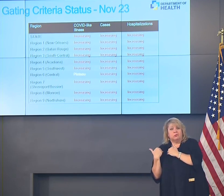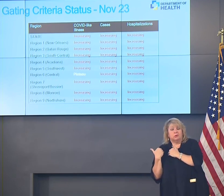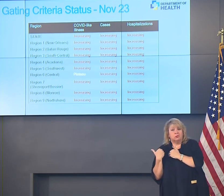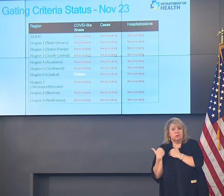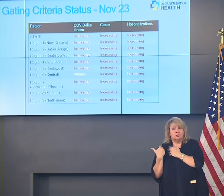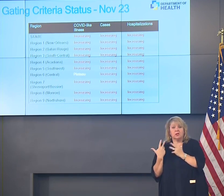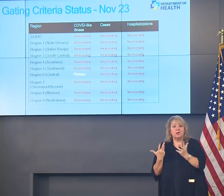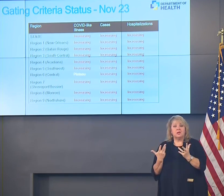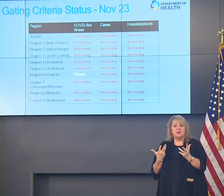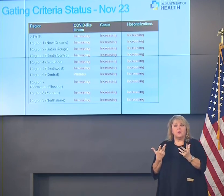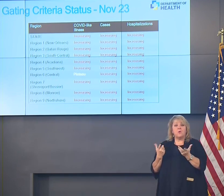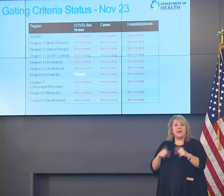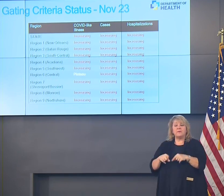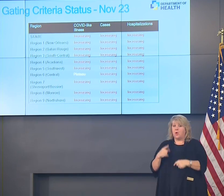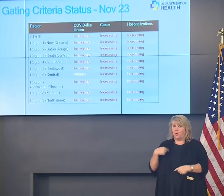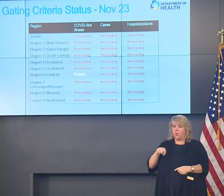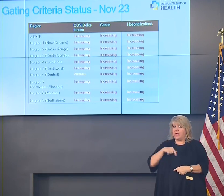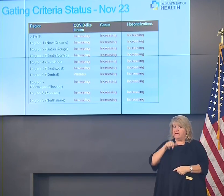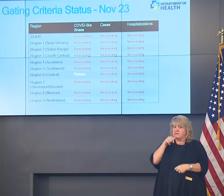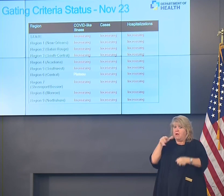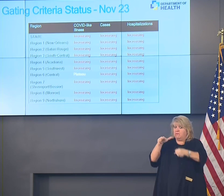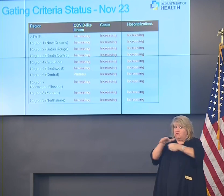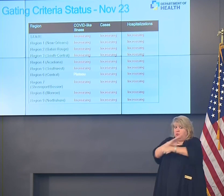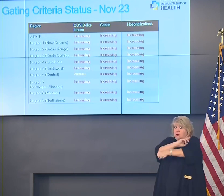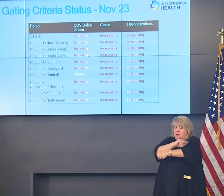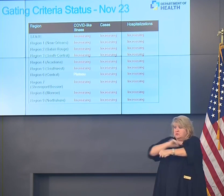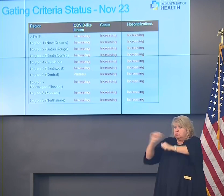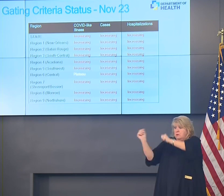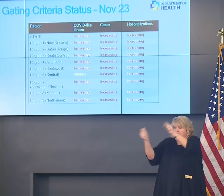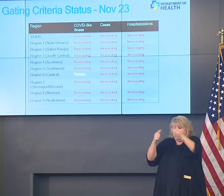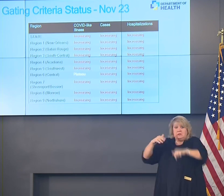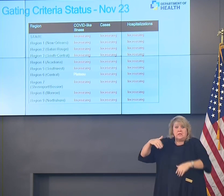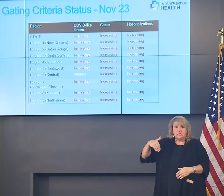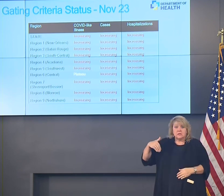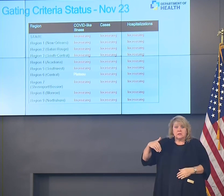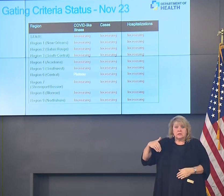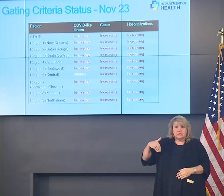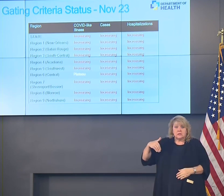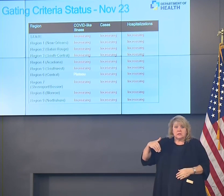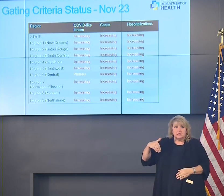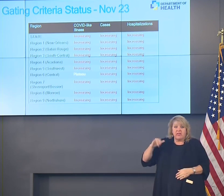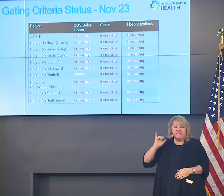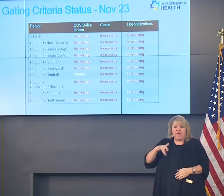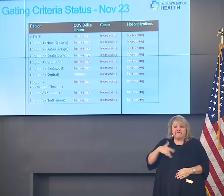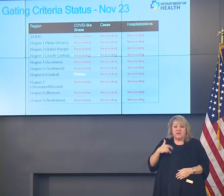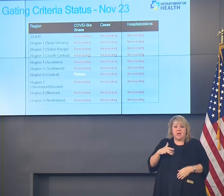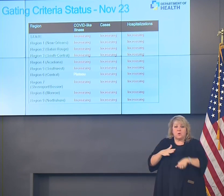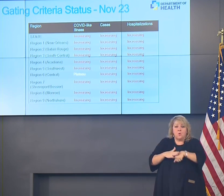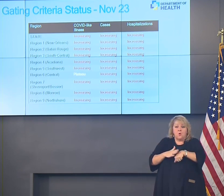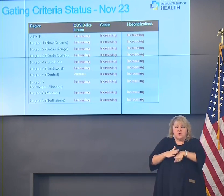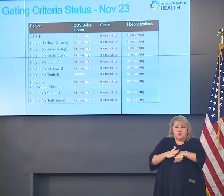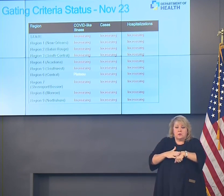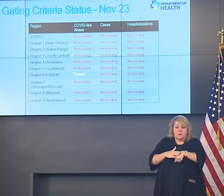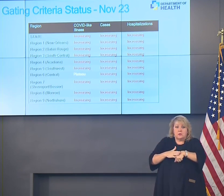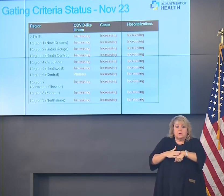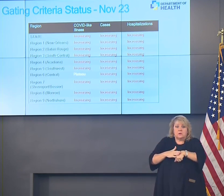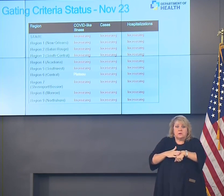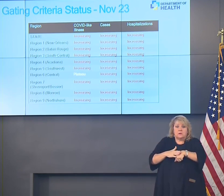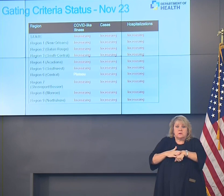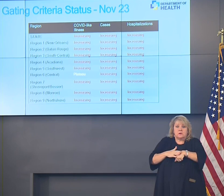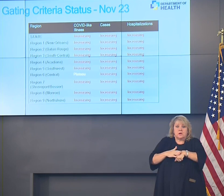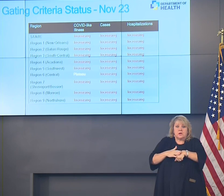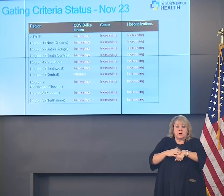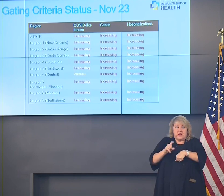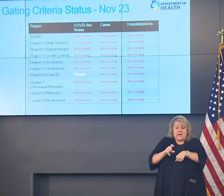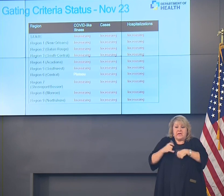Because we haven't hit capacity yet. To me, that's a warning. That's a warning that we need to act now.